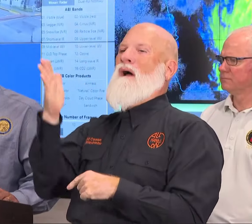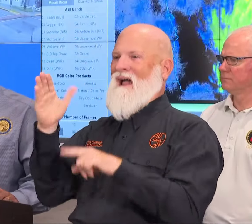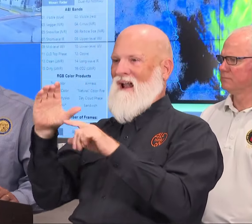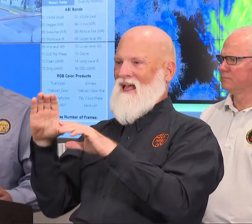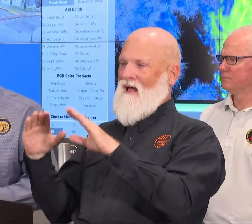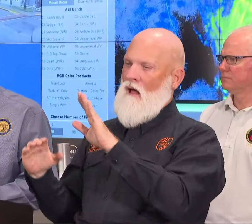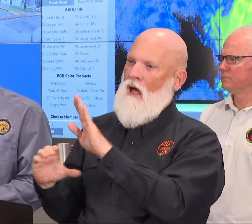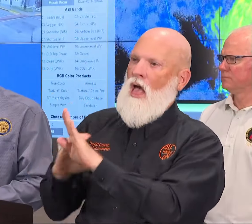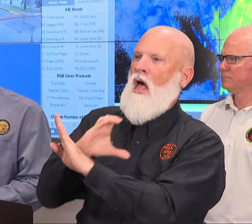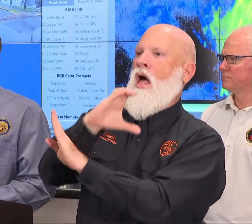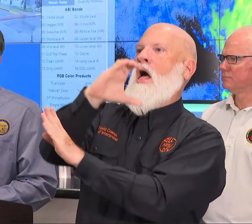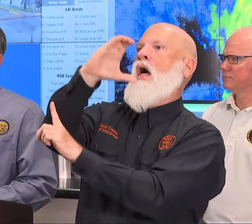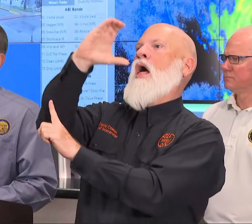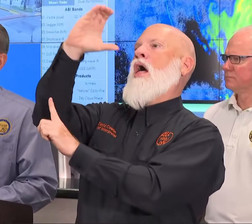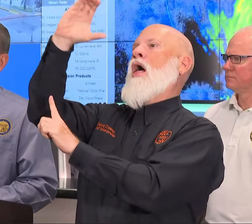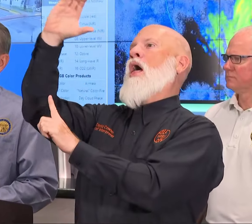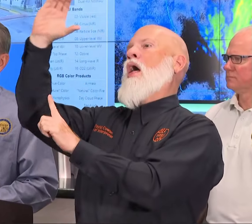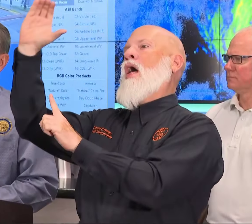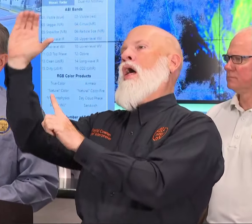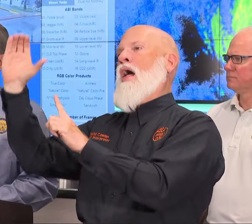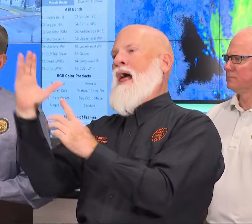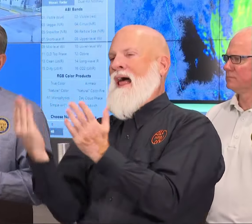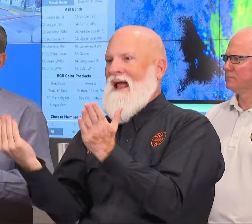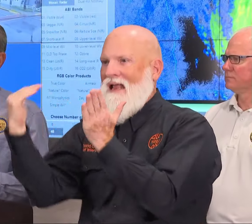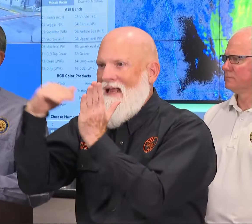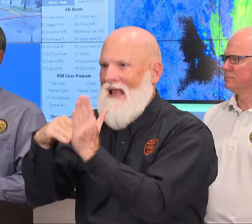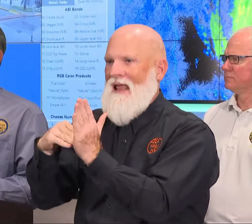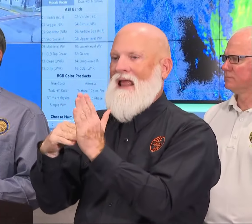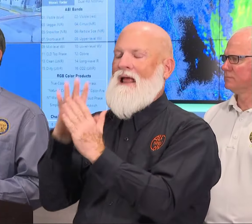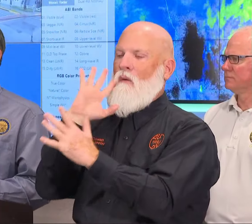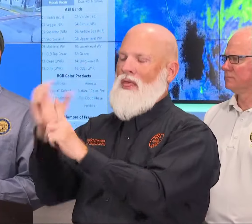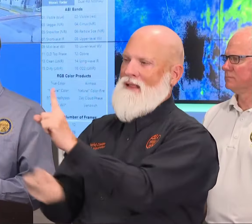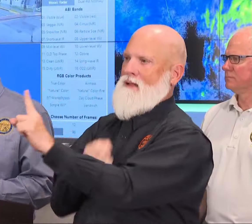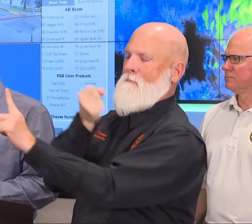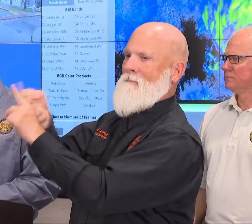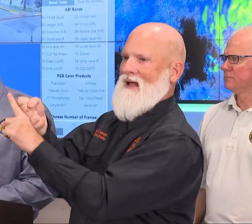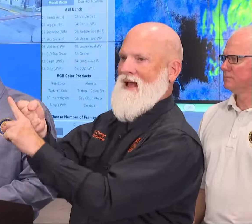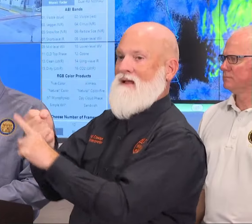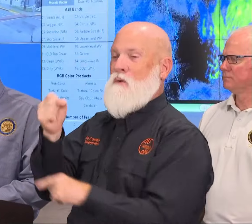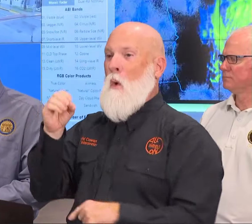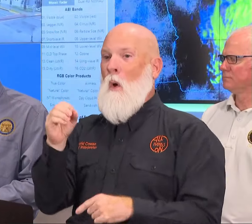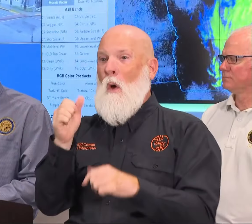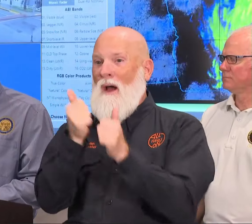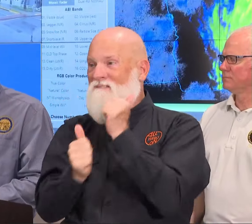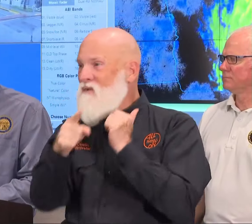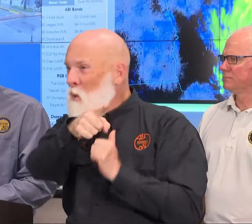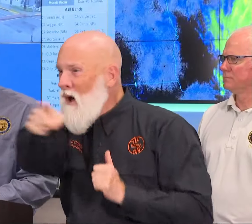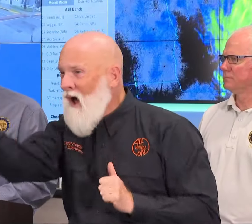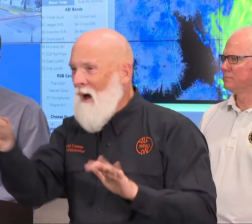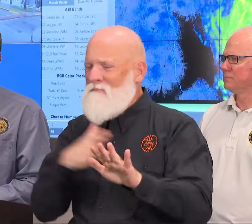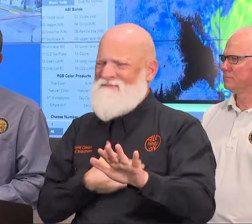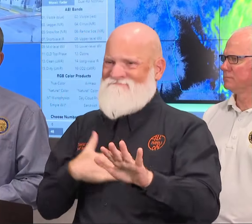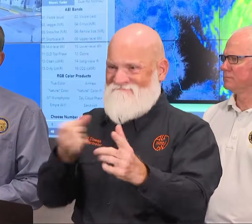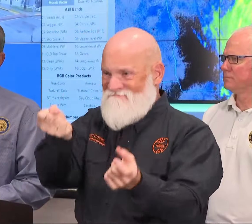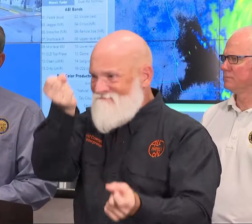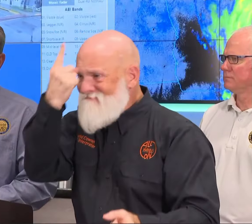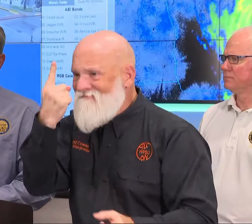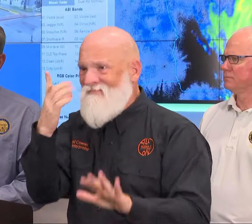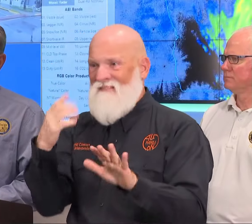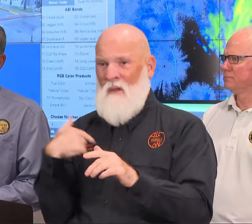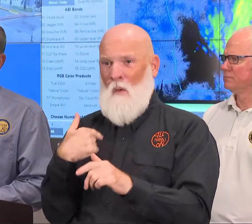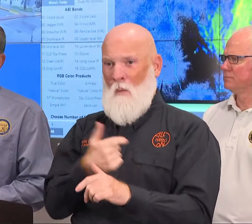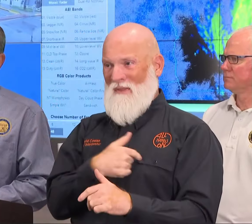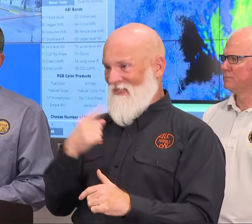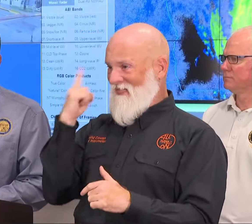be prepared for that. I just want to make sure our citizens understand that this event is not over. And Director Stalins and